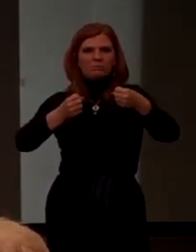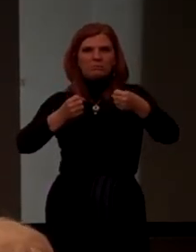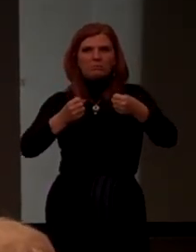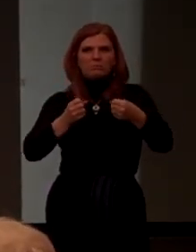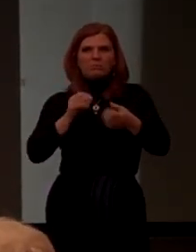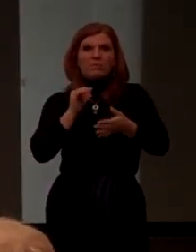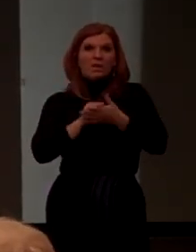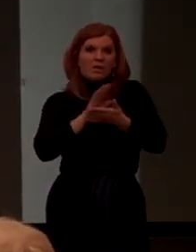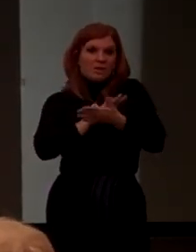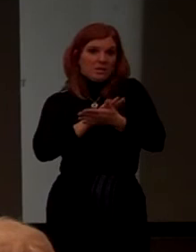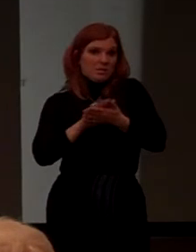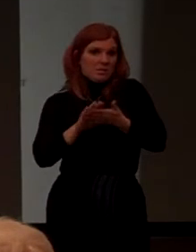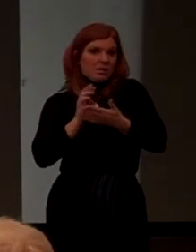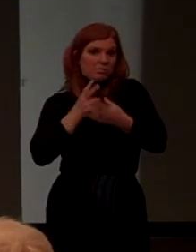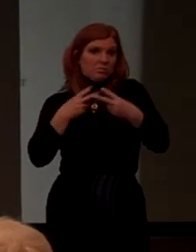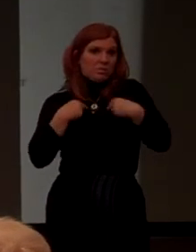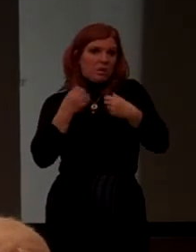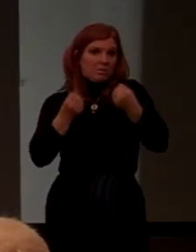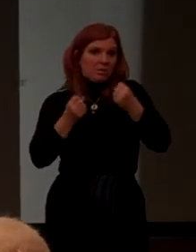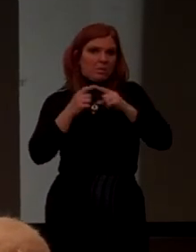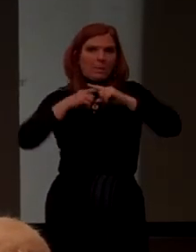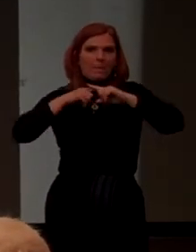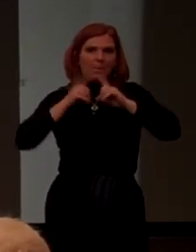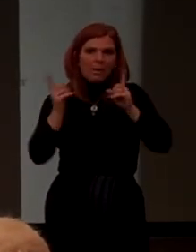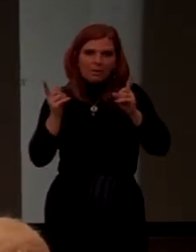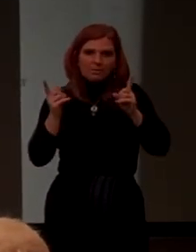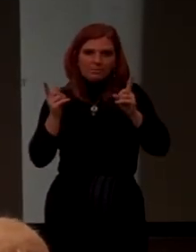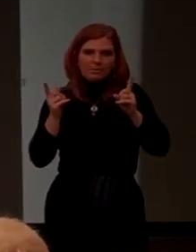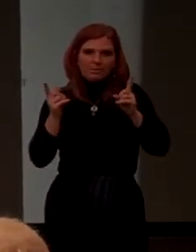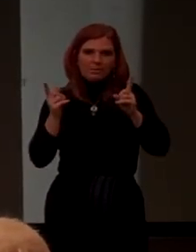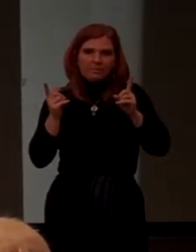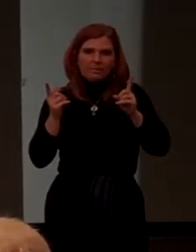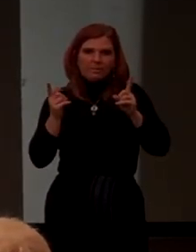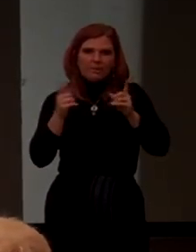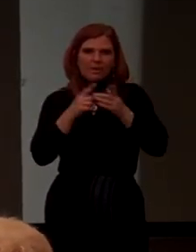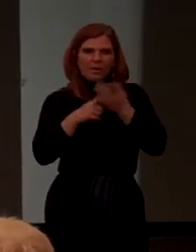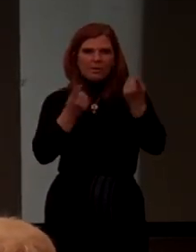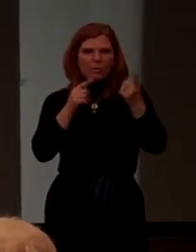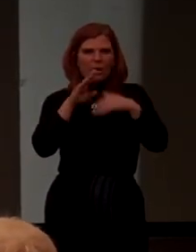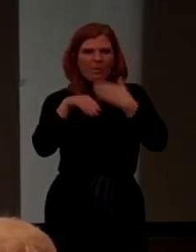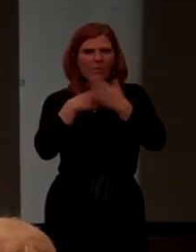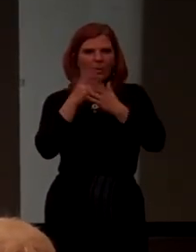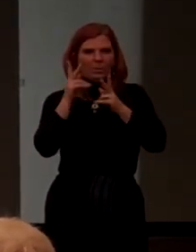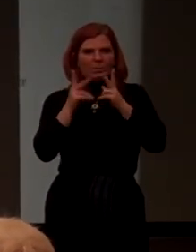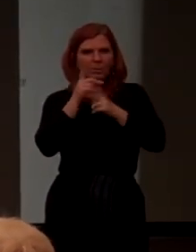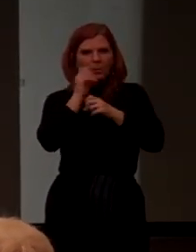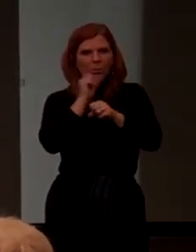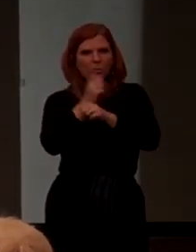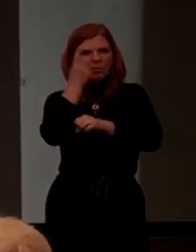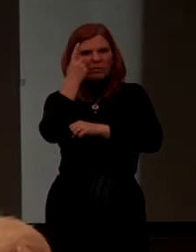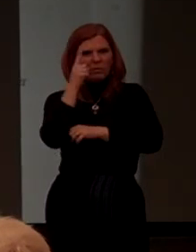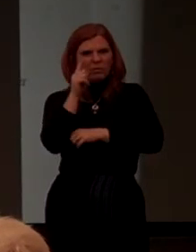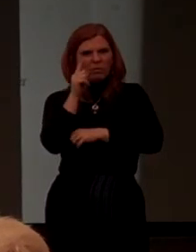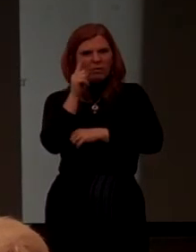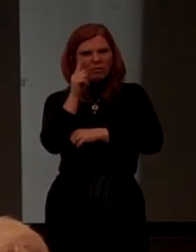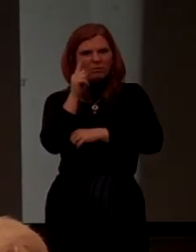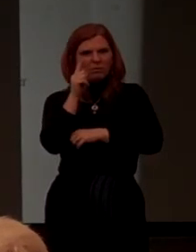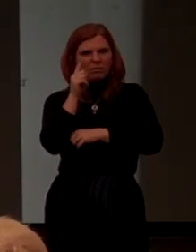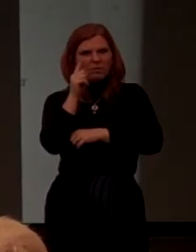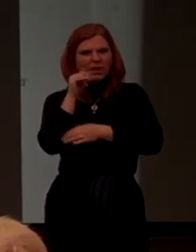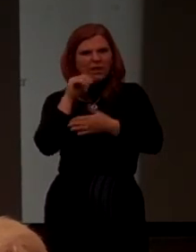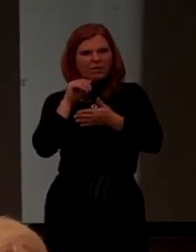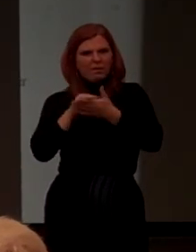That's nice. We have an automobile. But what about all the people who work for the traction companies?